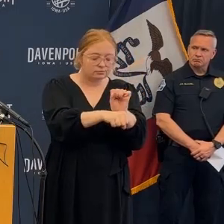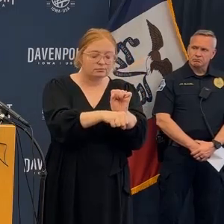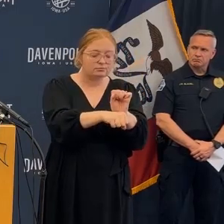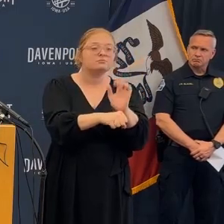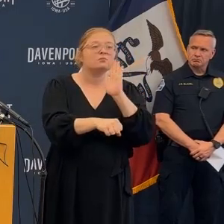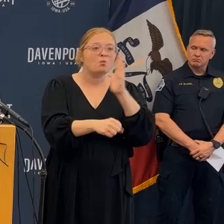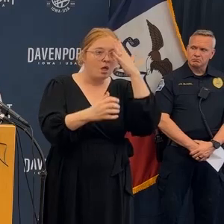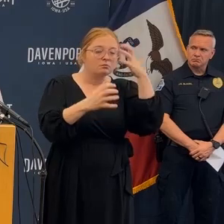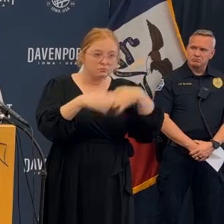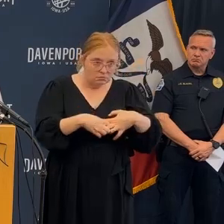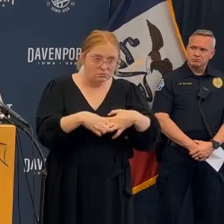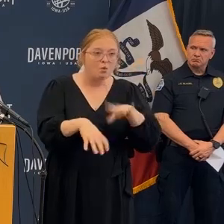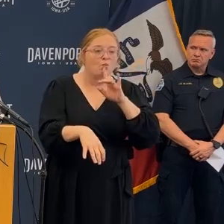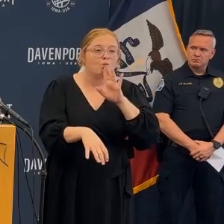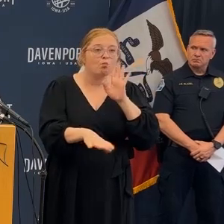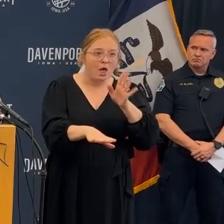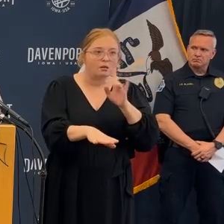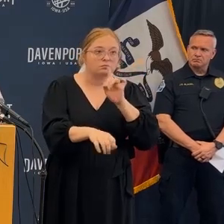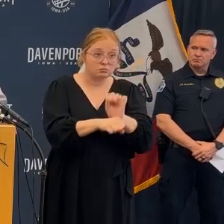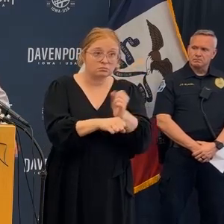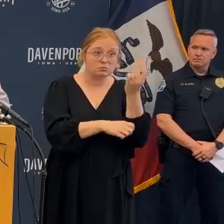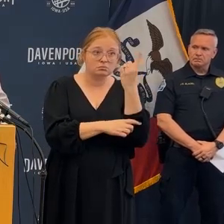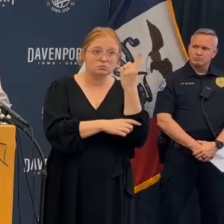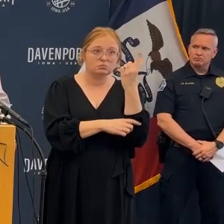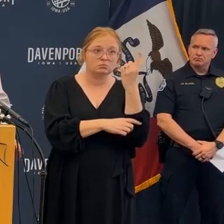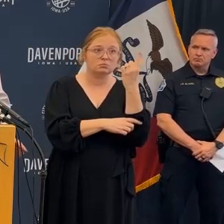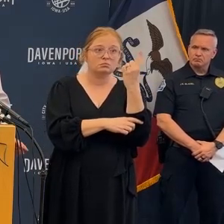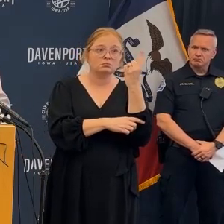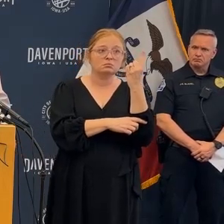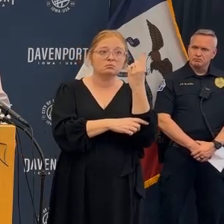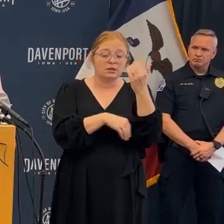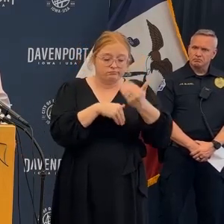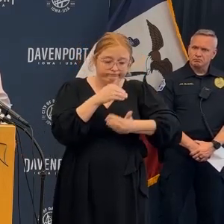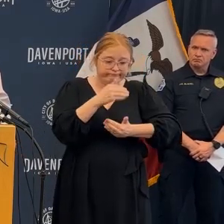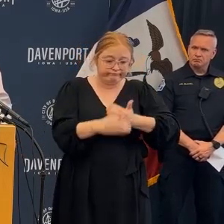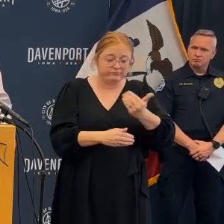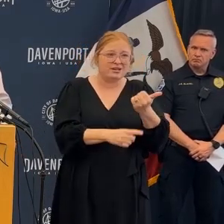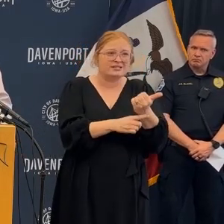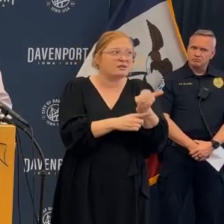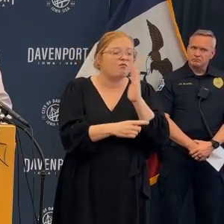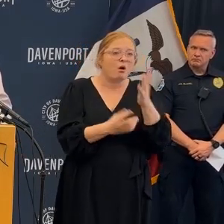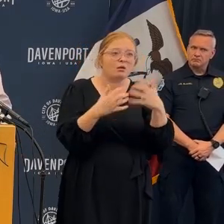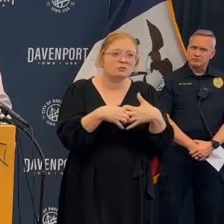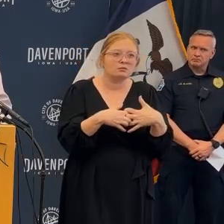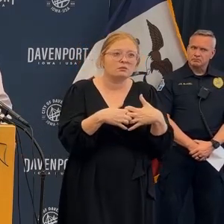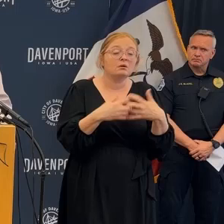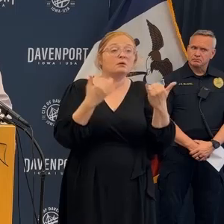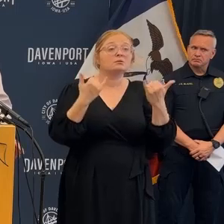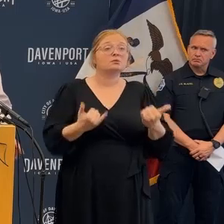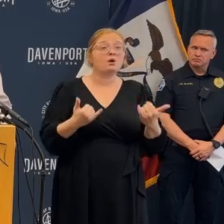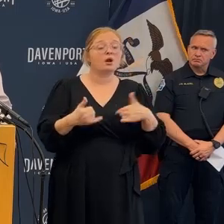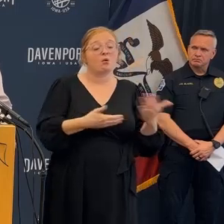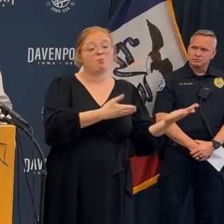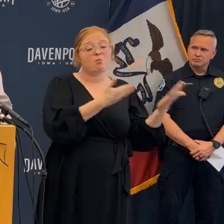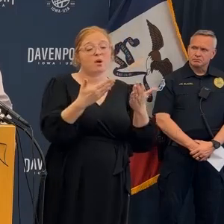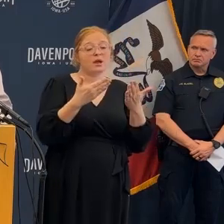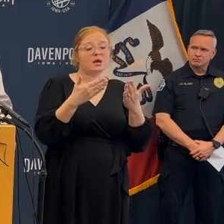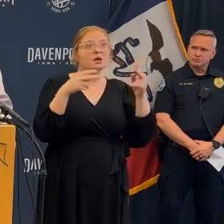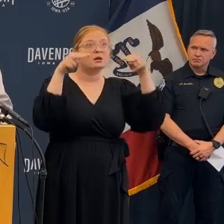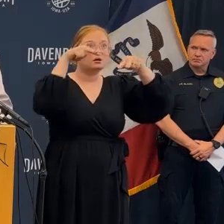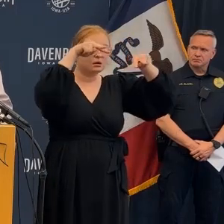be careful because this building is going to collapse this building is going to collapse at its own time